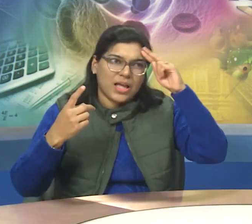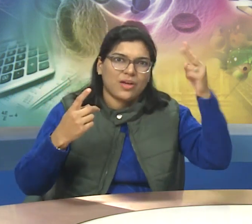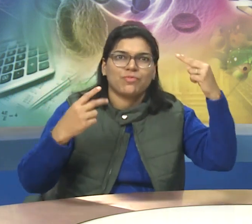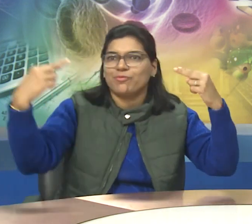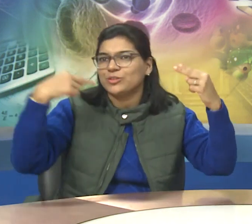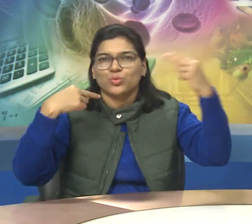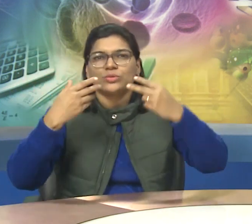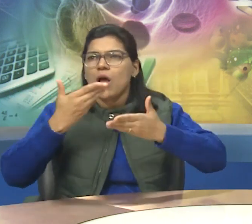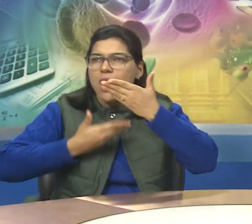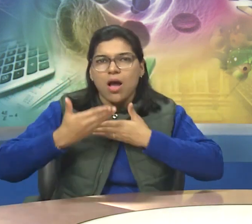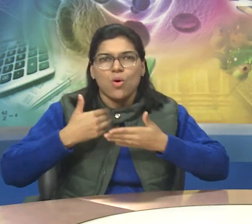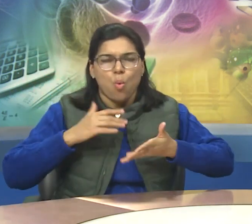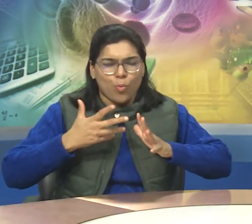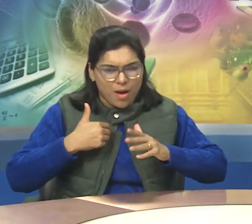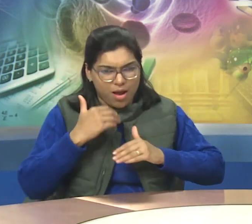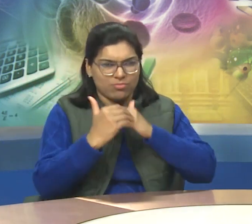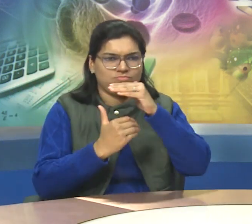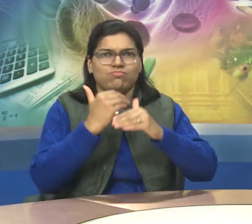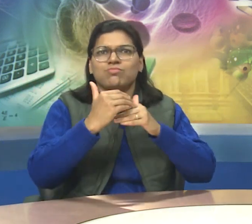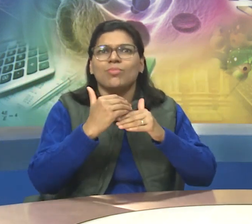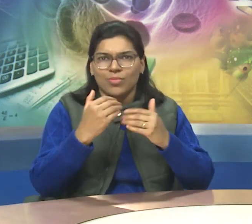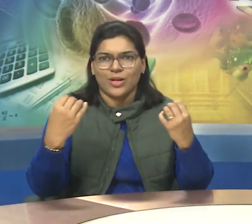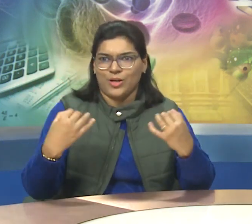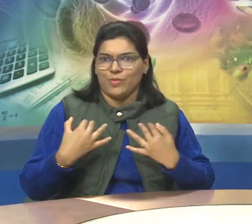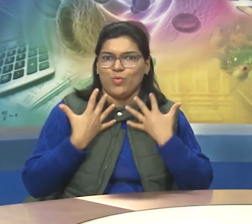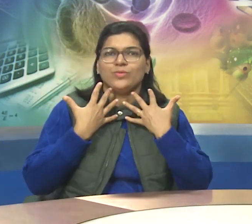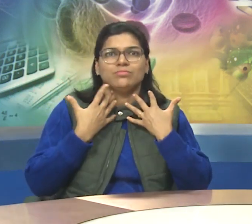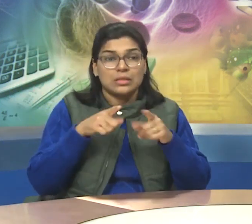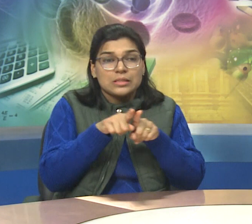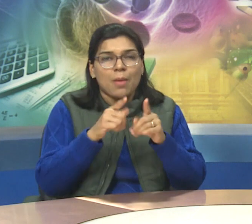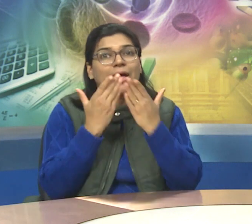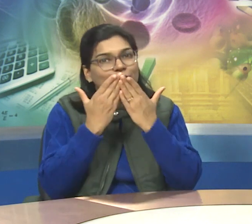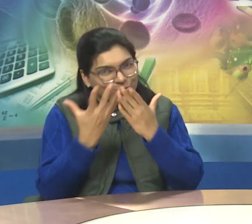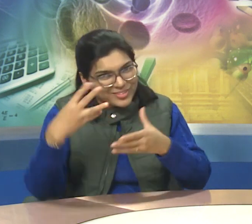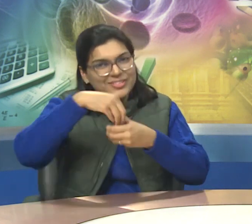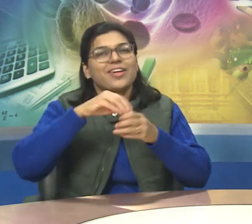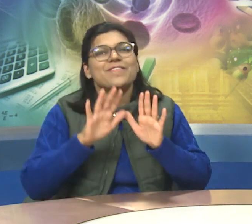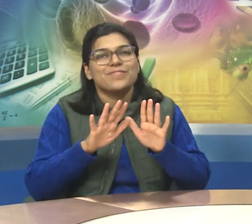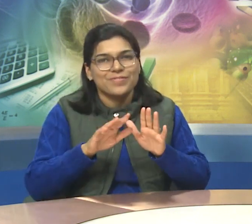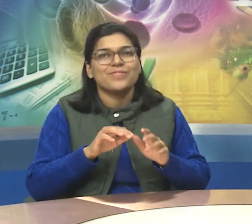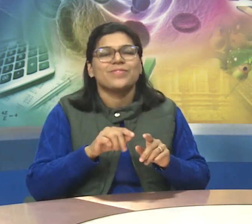to get strengthen